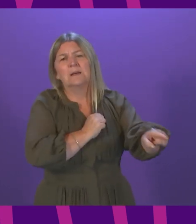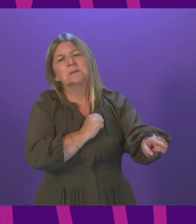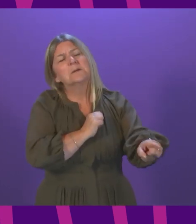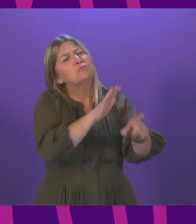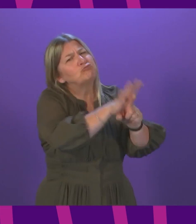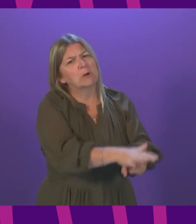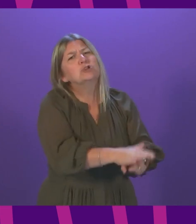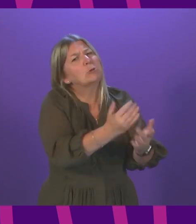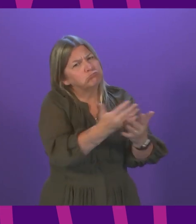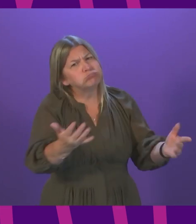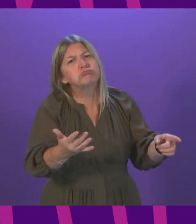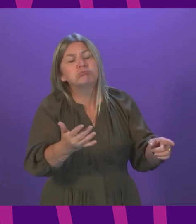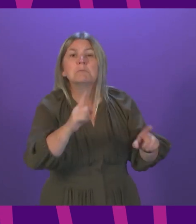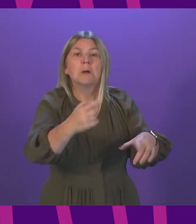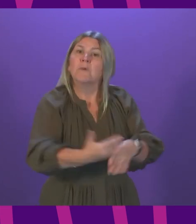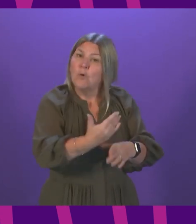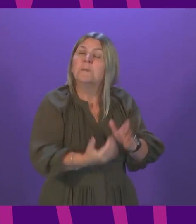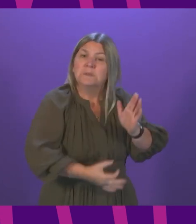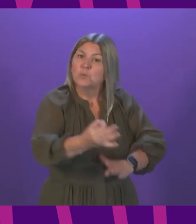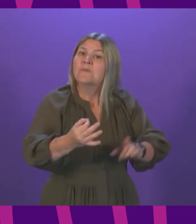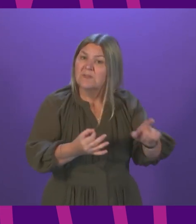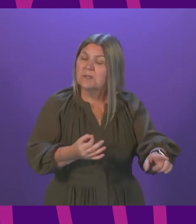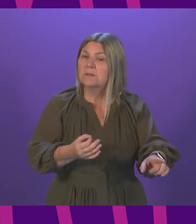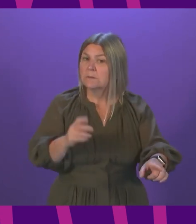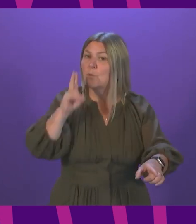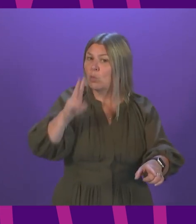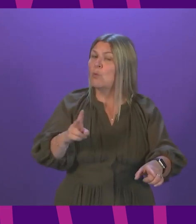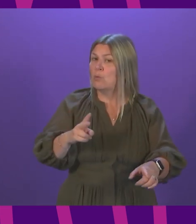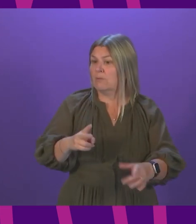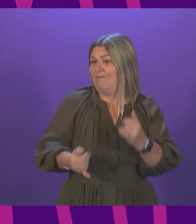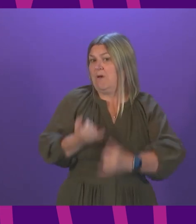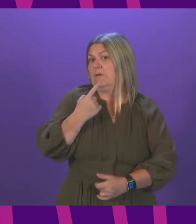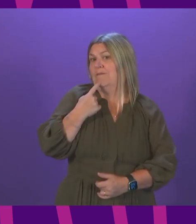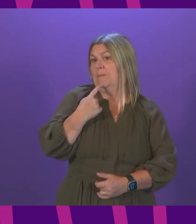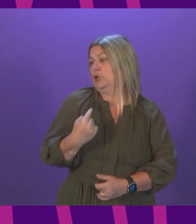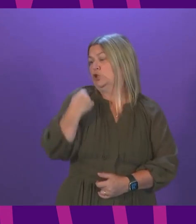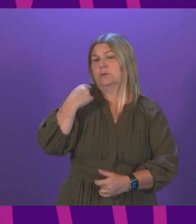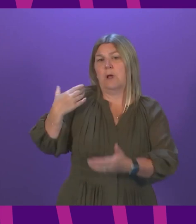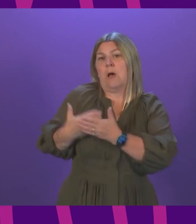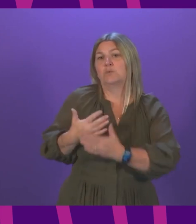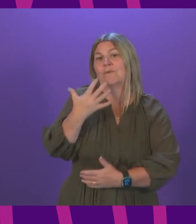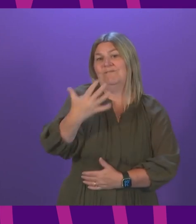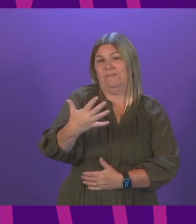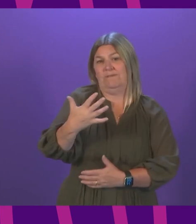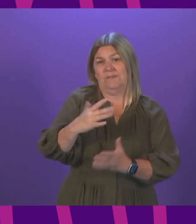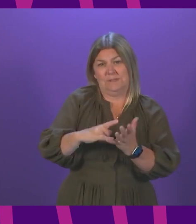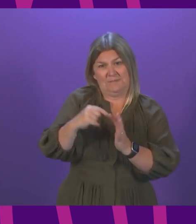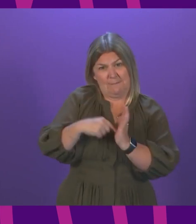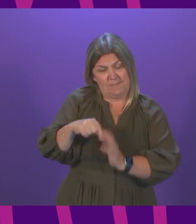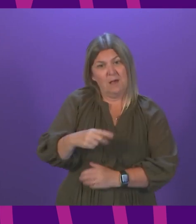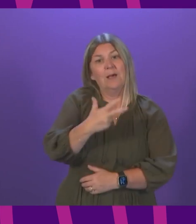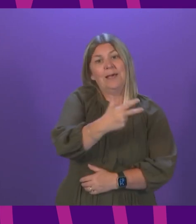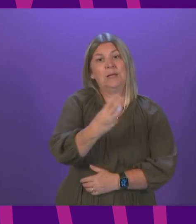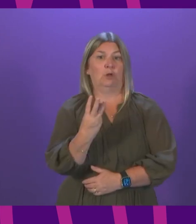is improving. So if we look at, for example, the finalised data for the week up to the 5th of September, 83% of cases